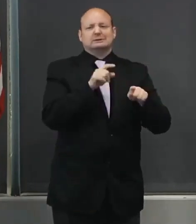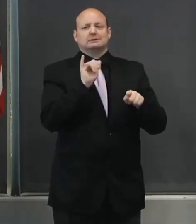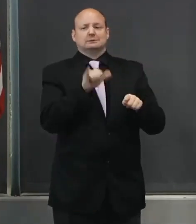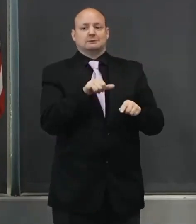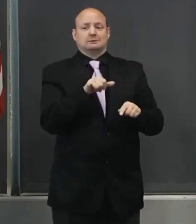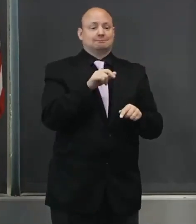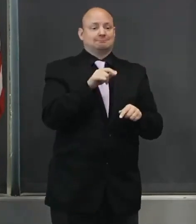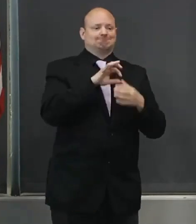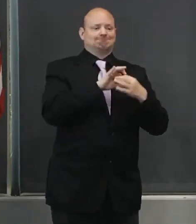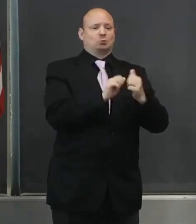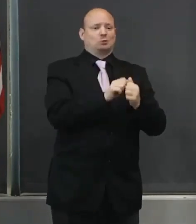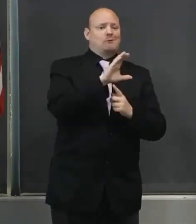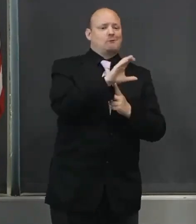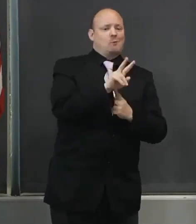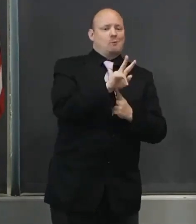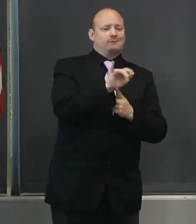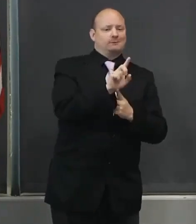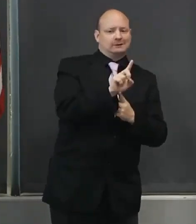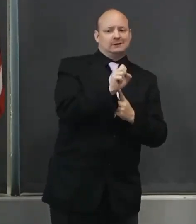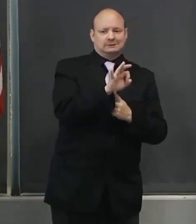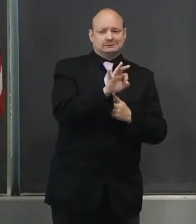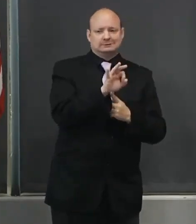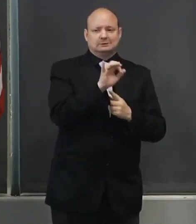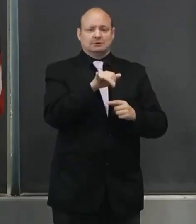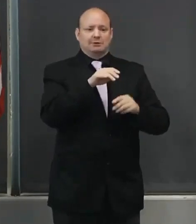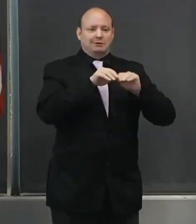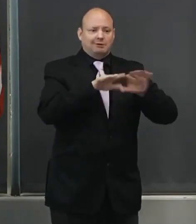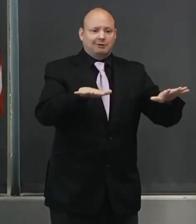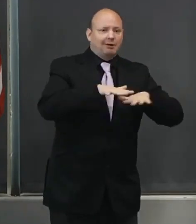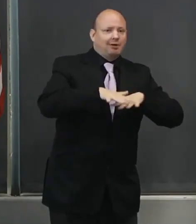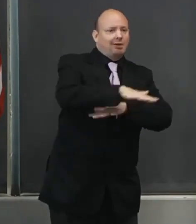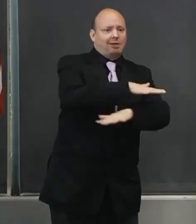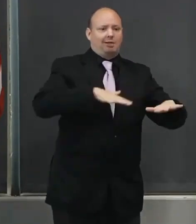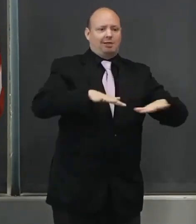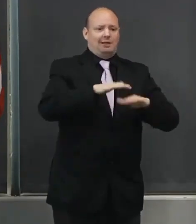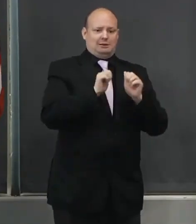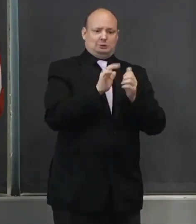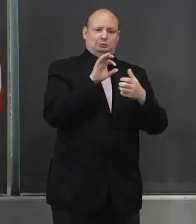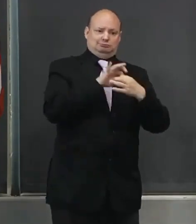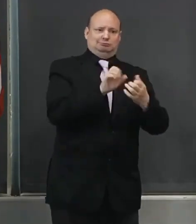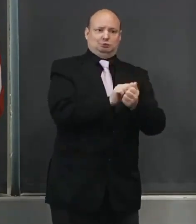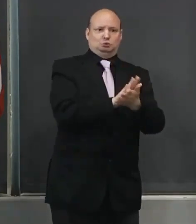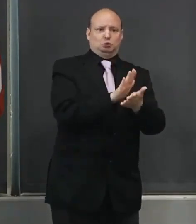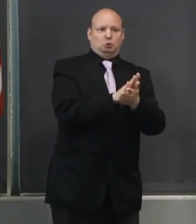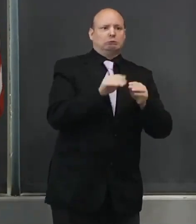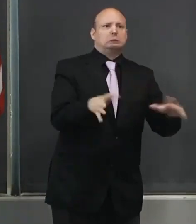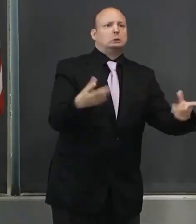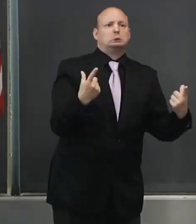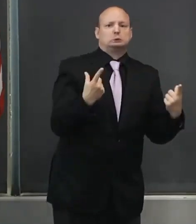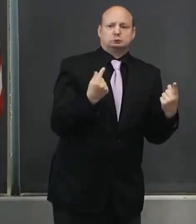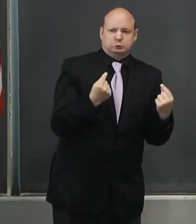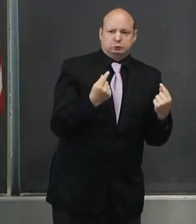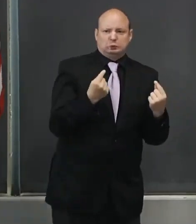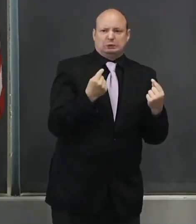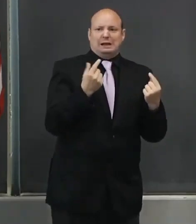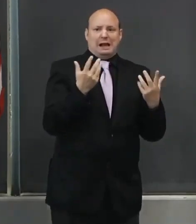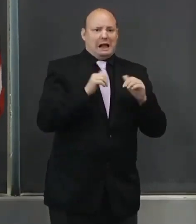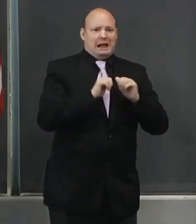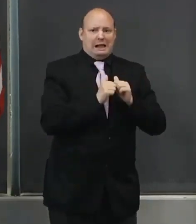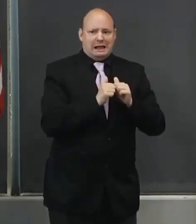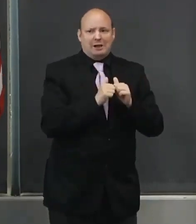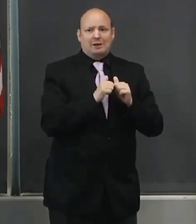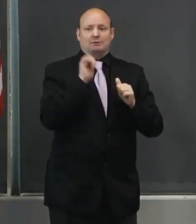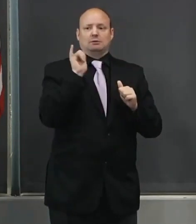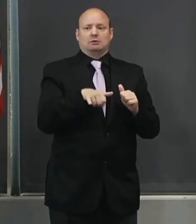And when there are lots of COVID-19 cases spreading in the community, then the likelihood that the virus will spread at